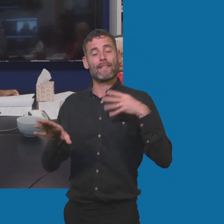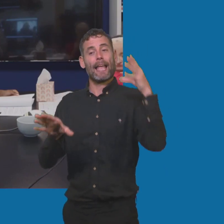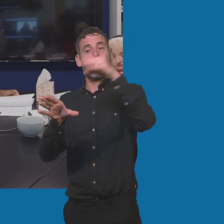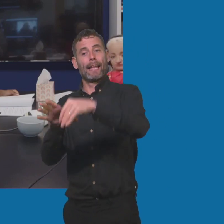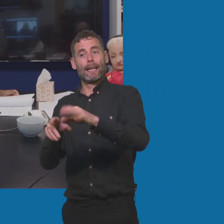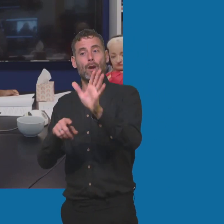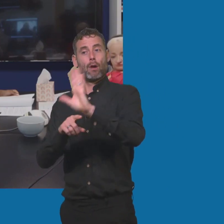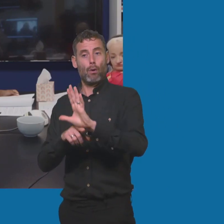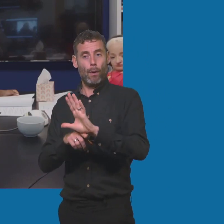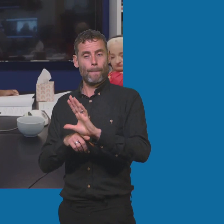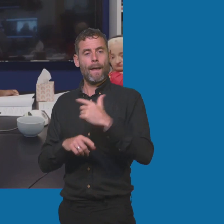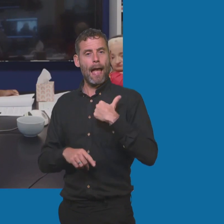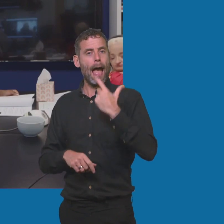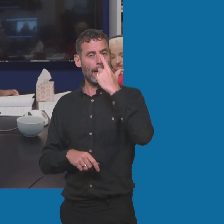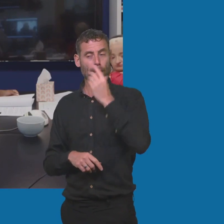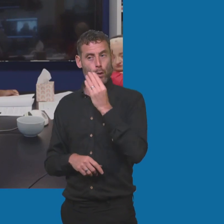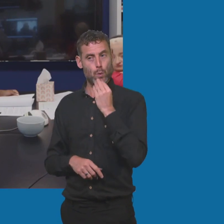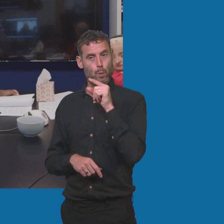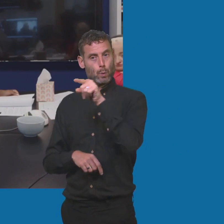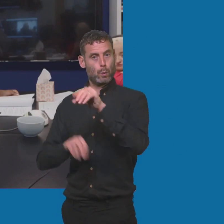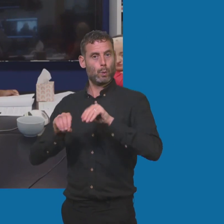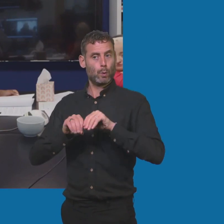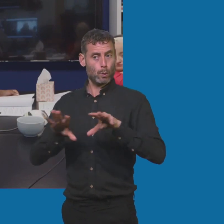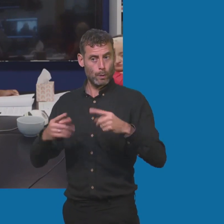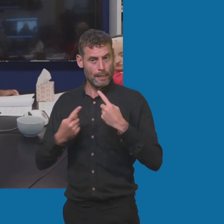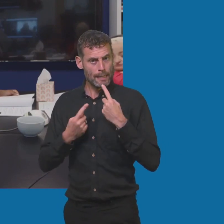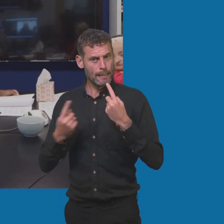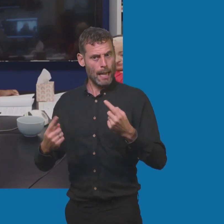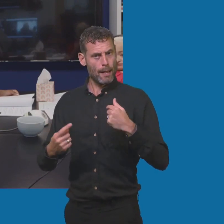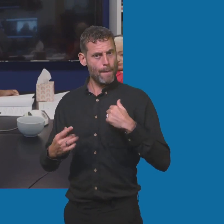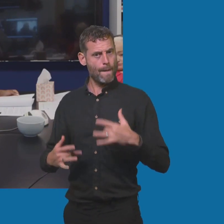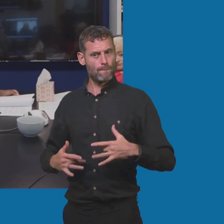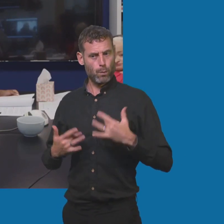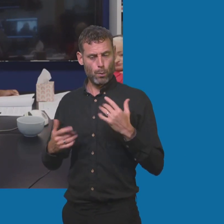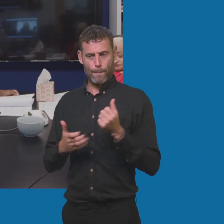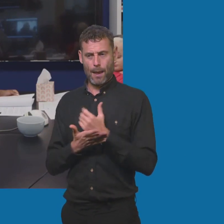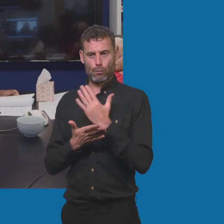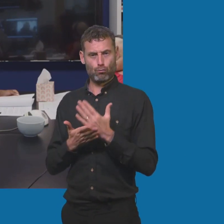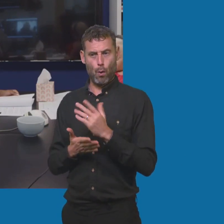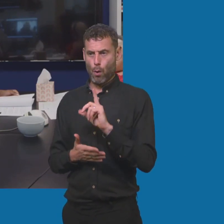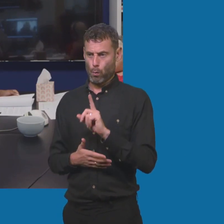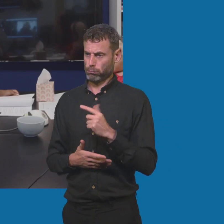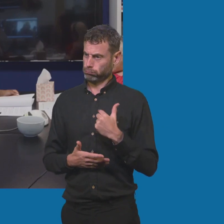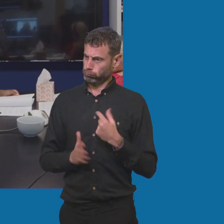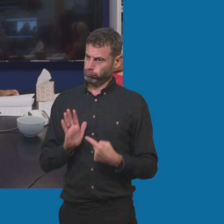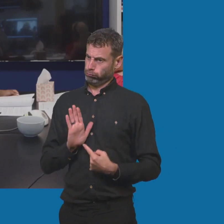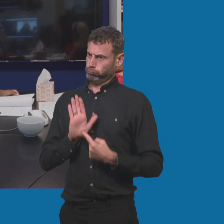about the message I'm going to put across and the representation I'll be giving to people. And